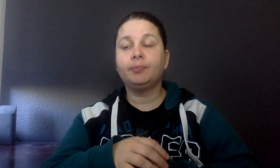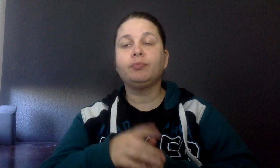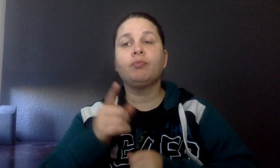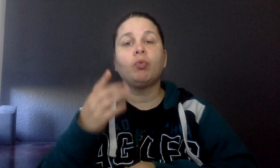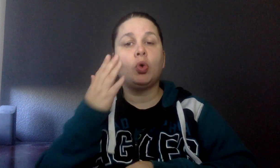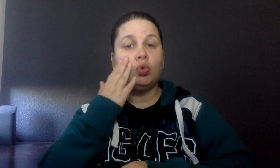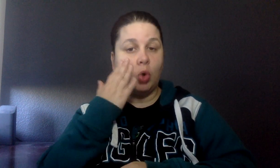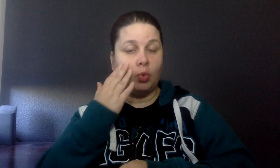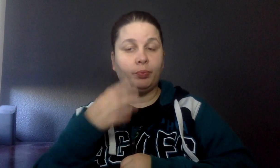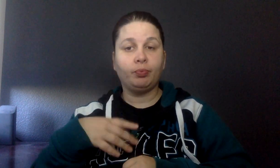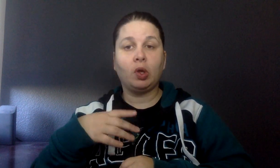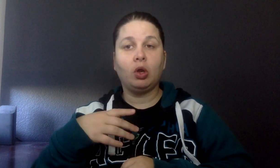you know,